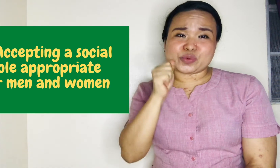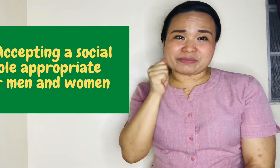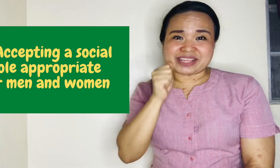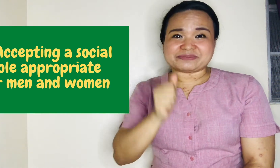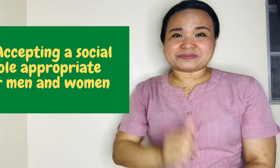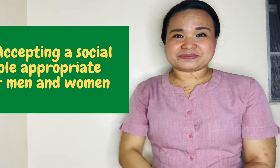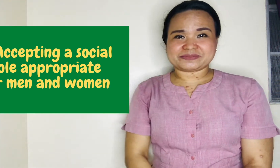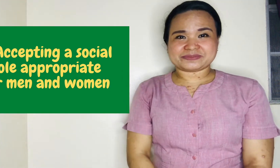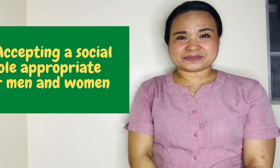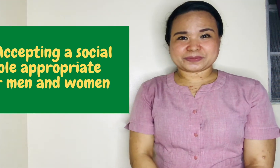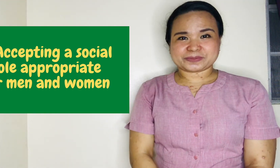women.